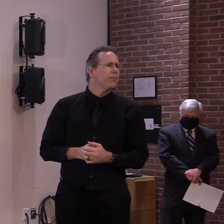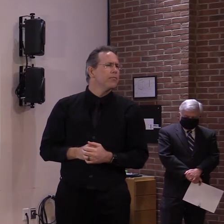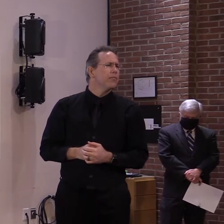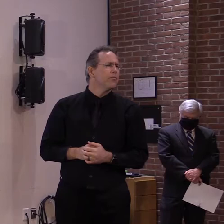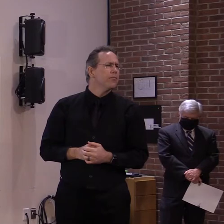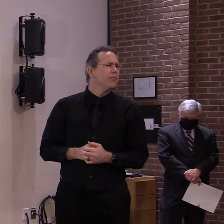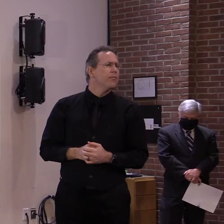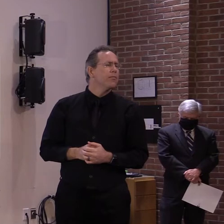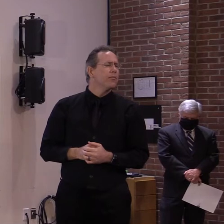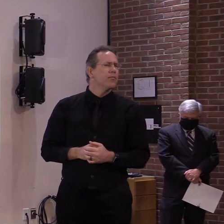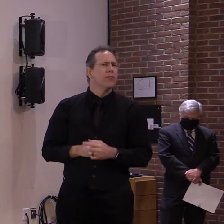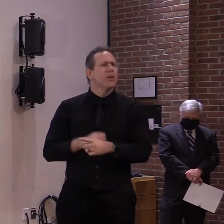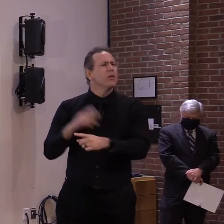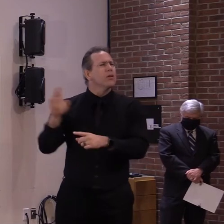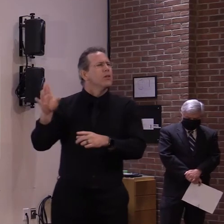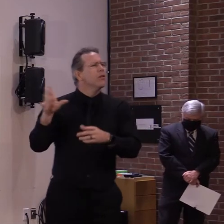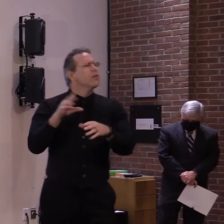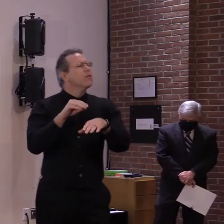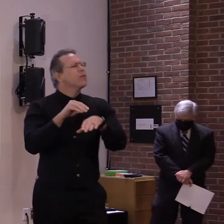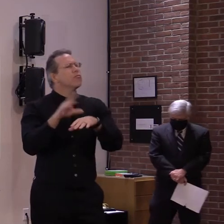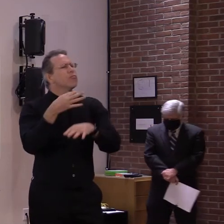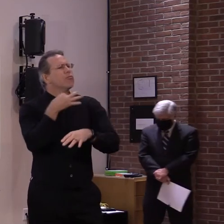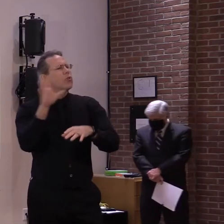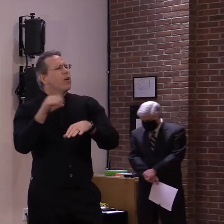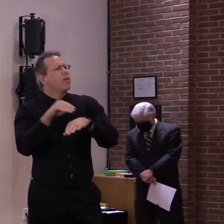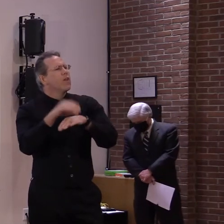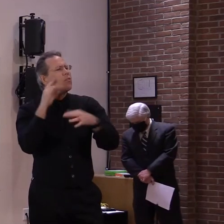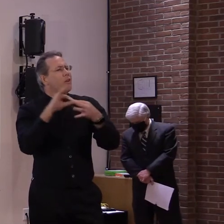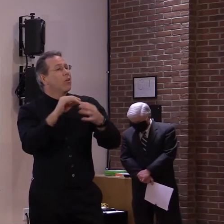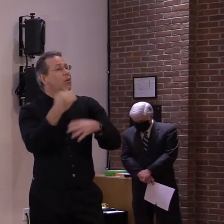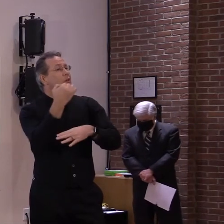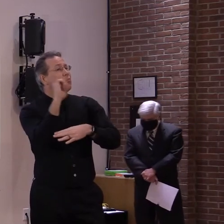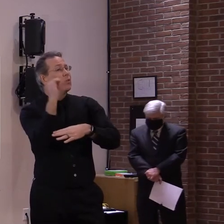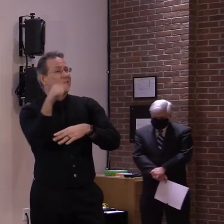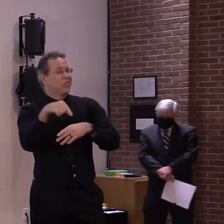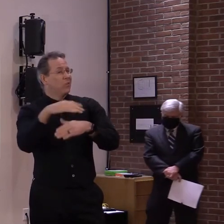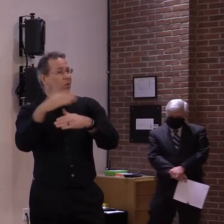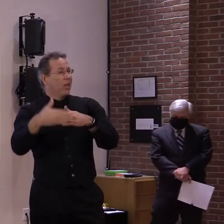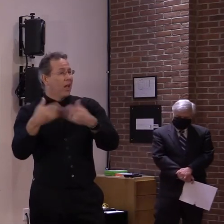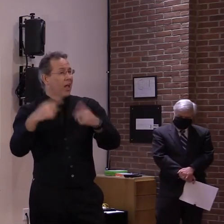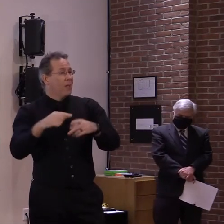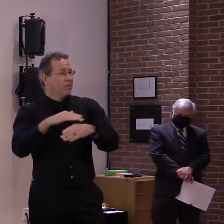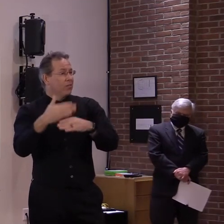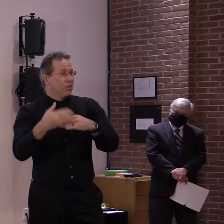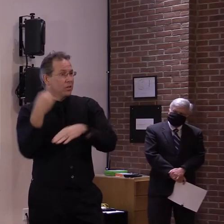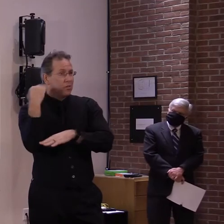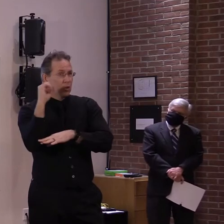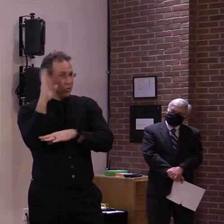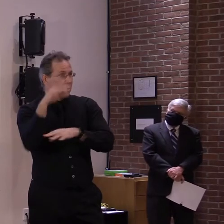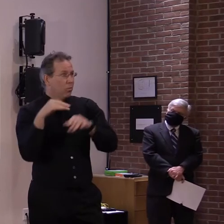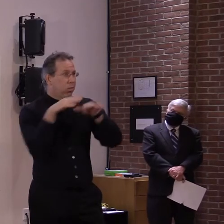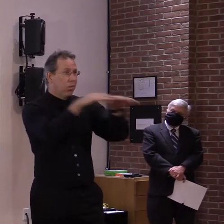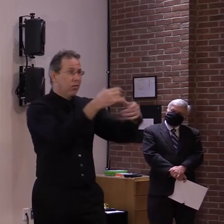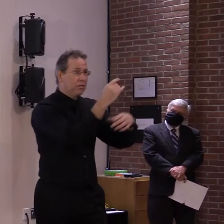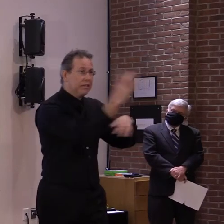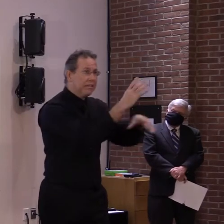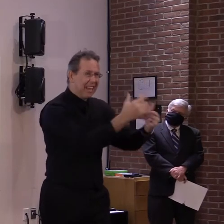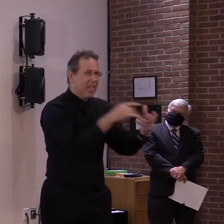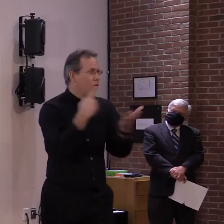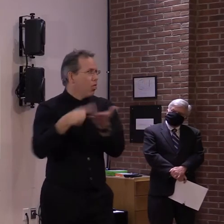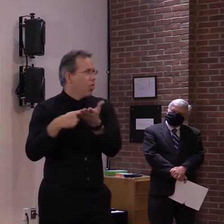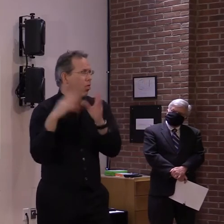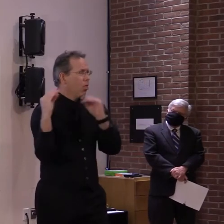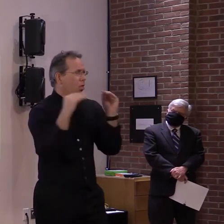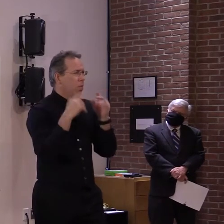activities in Washington next week? Yeah, hopefully that we have a very peaceful week.